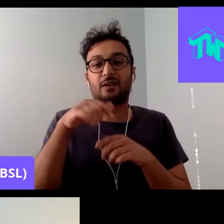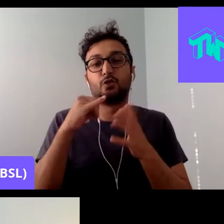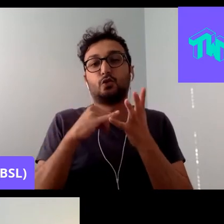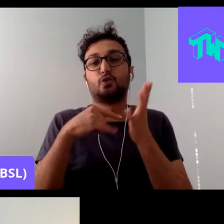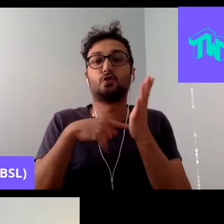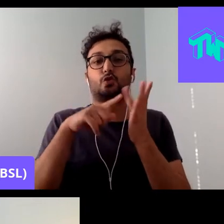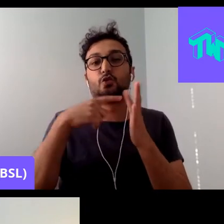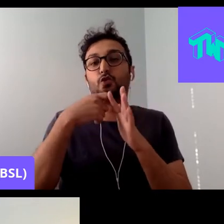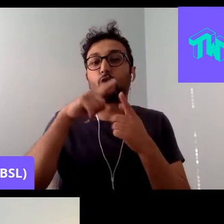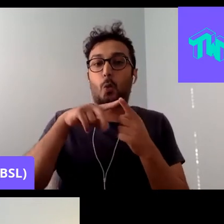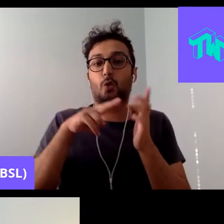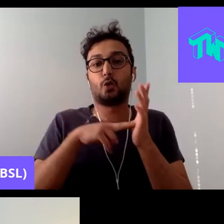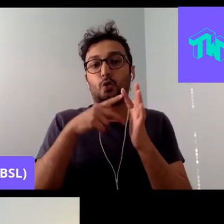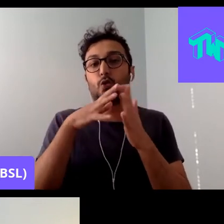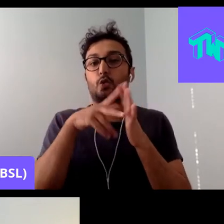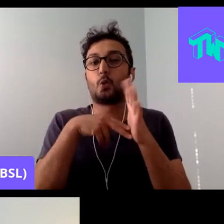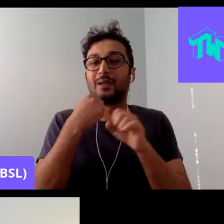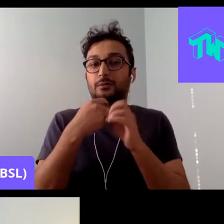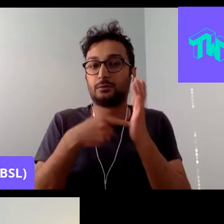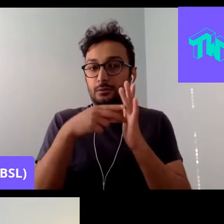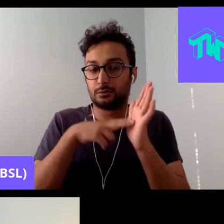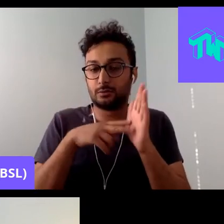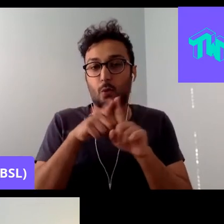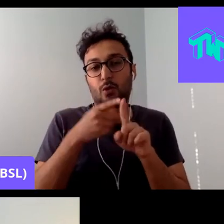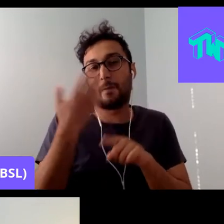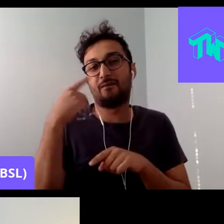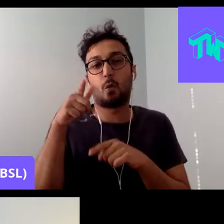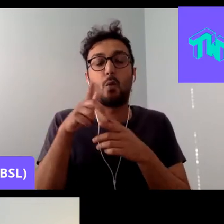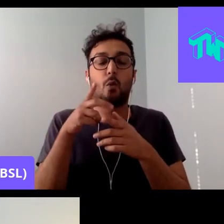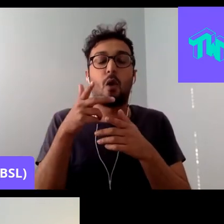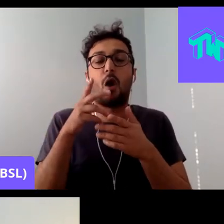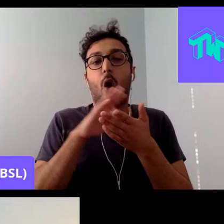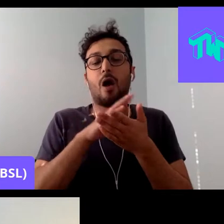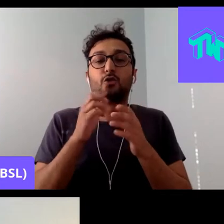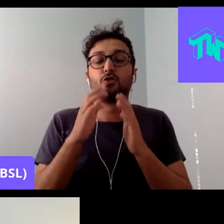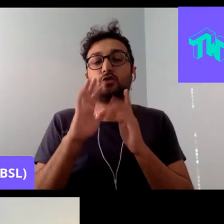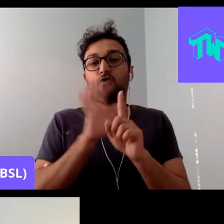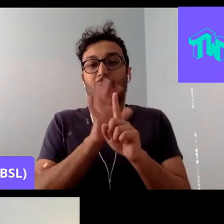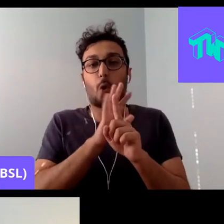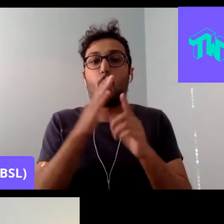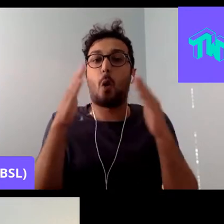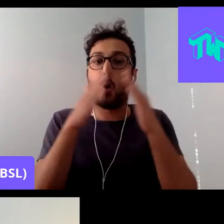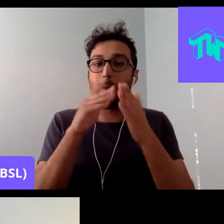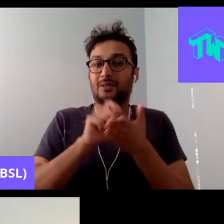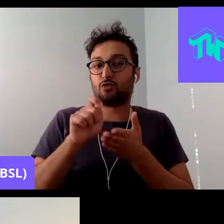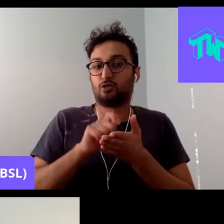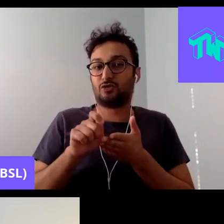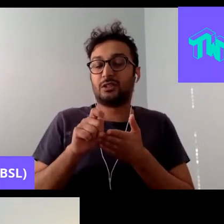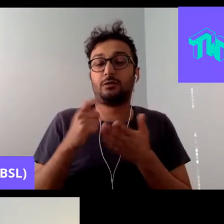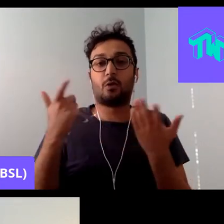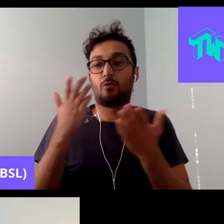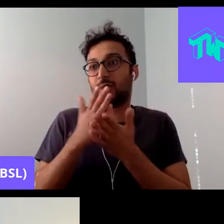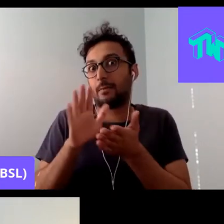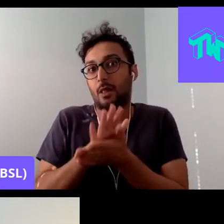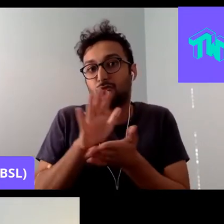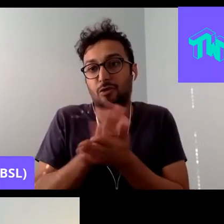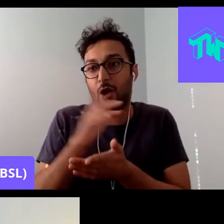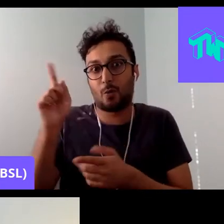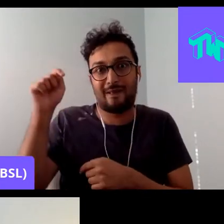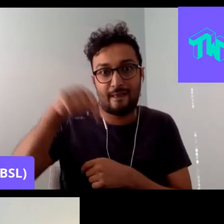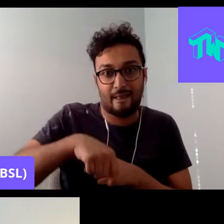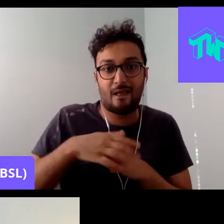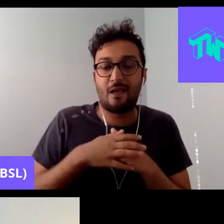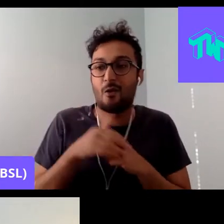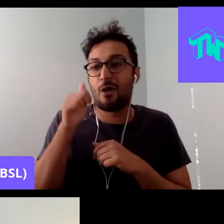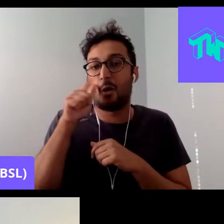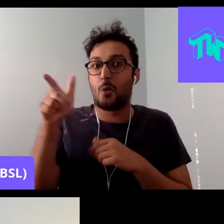Home Secretary. Diane, it's a real pleasure to have you with us today. And I know that you are going to